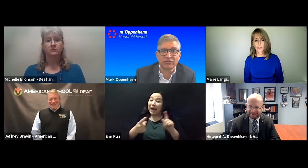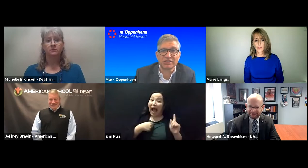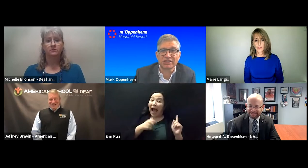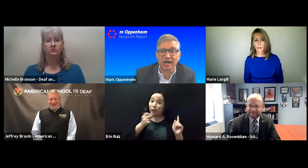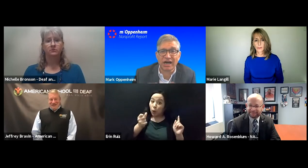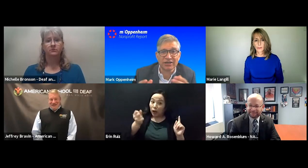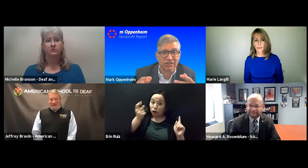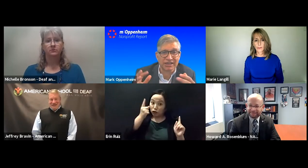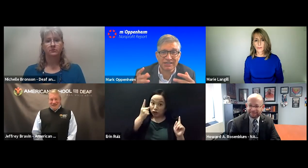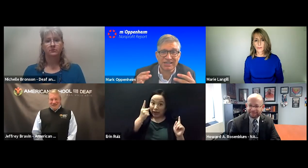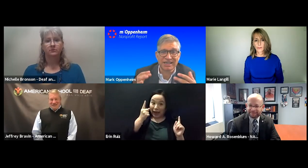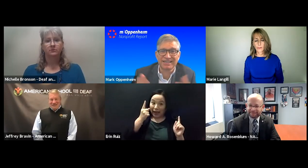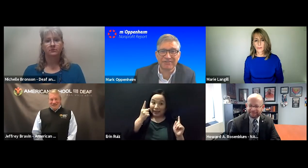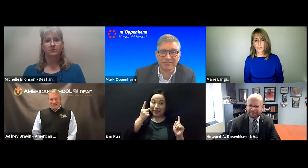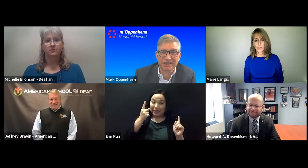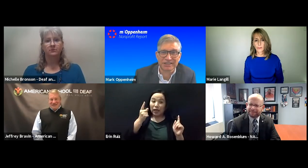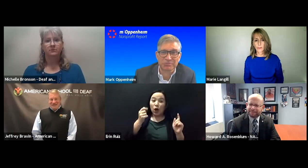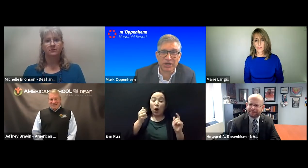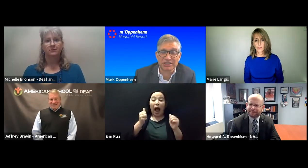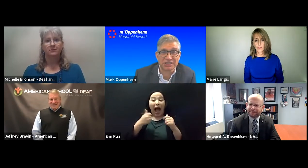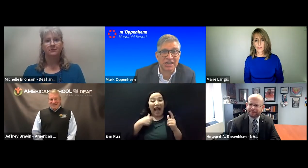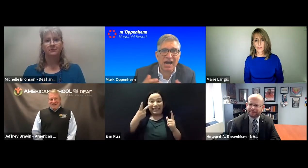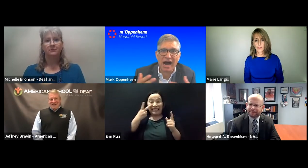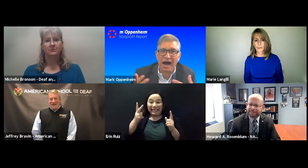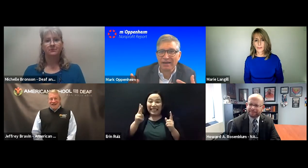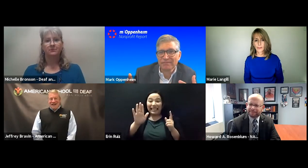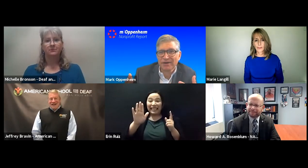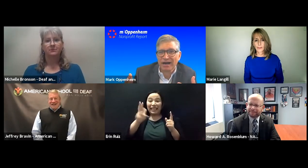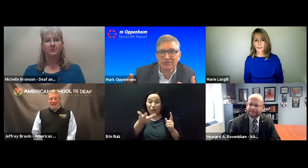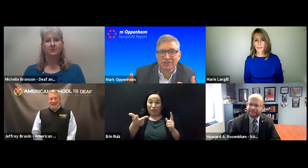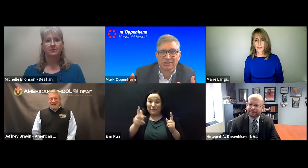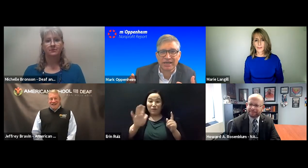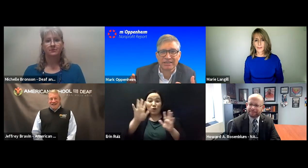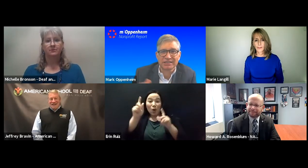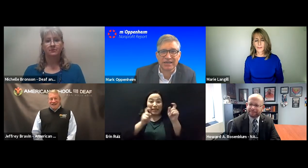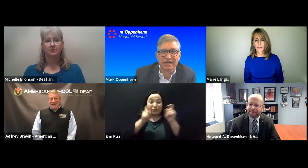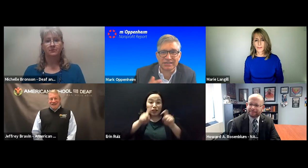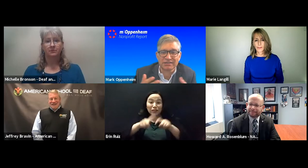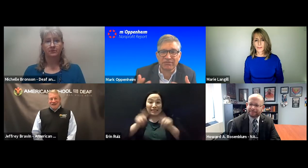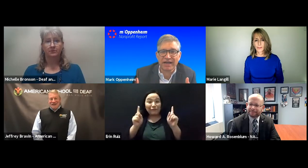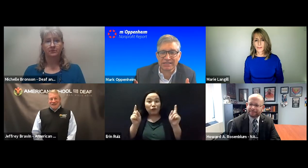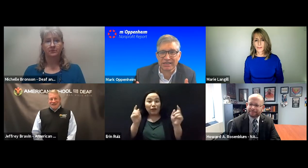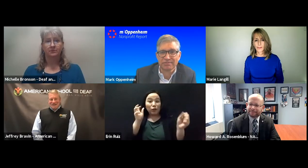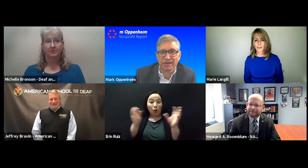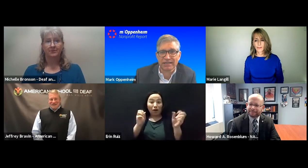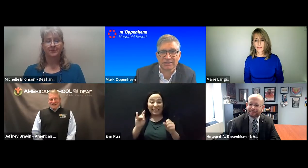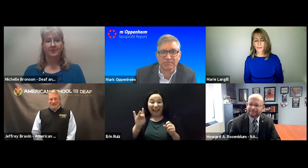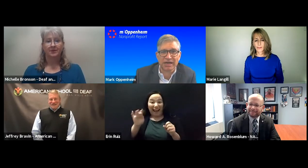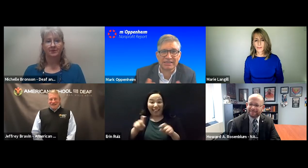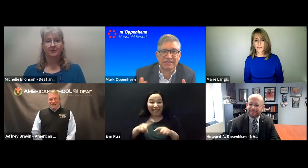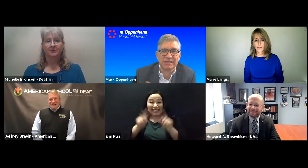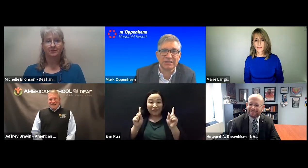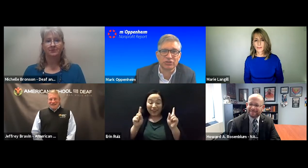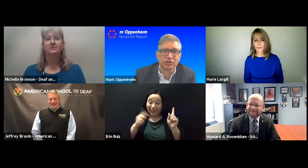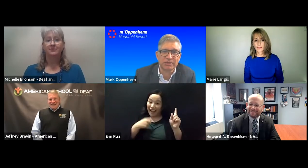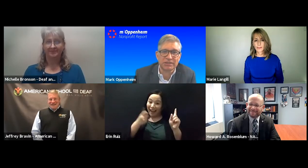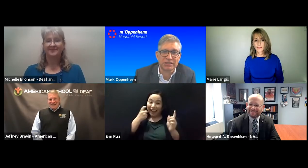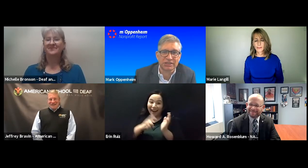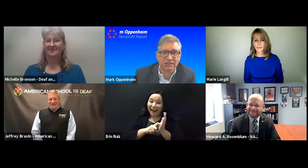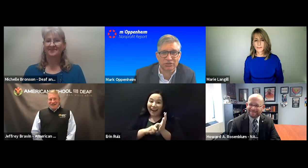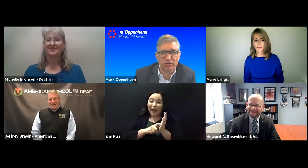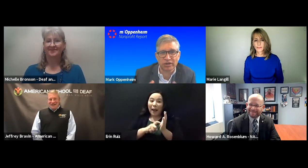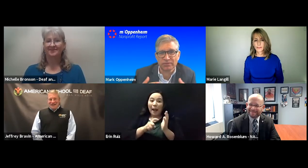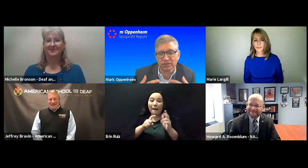can see the different styles. I can see the different expressions. I'm just endlessly fascinated by this, but I see in your